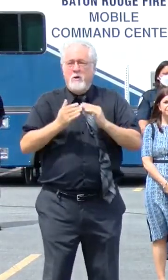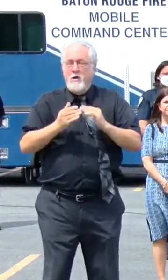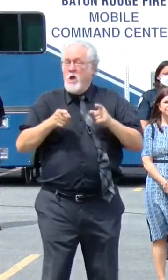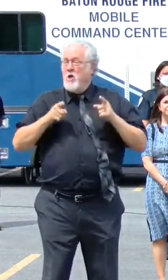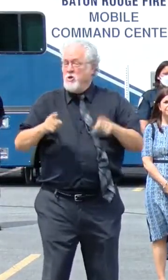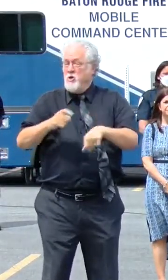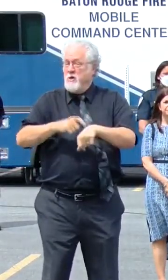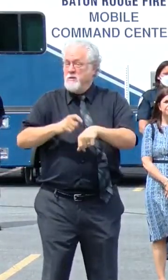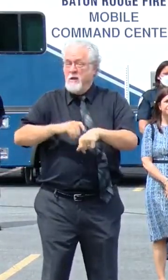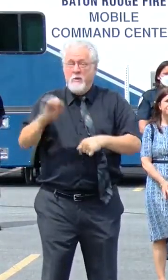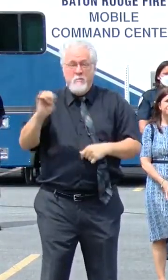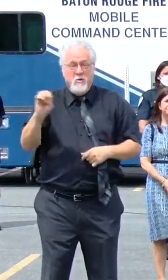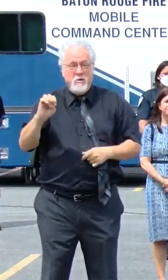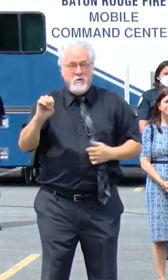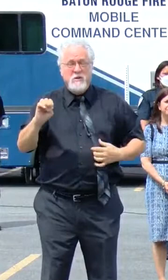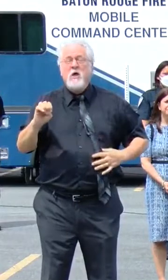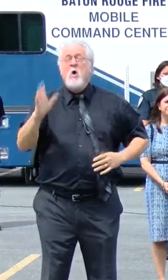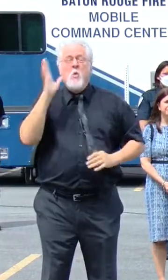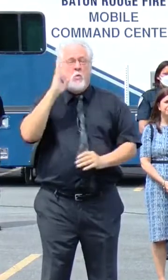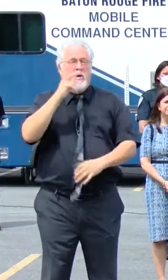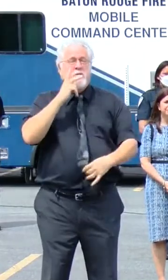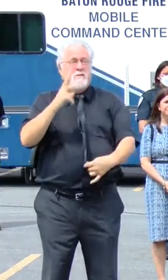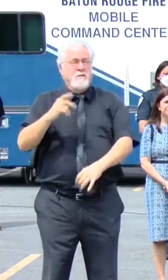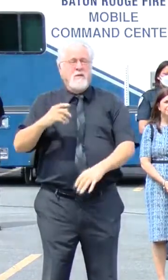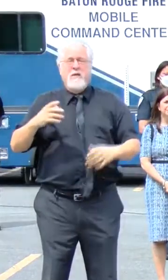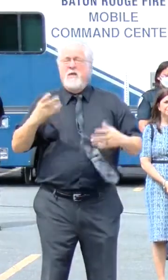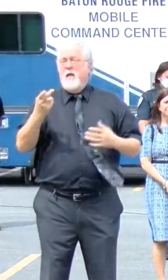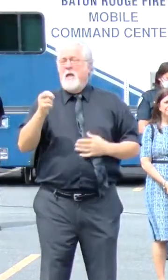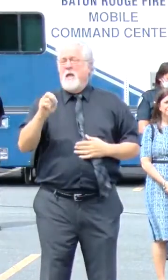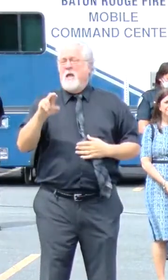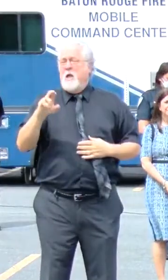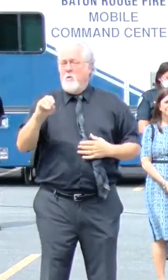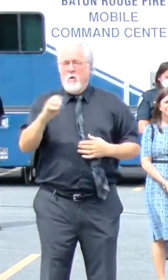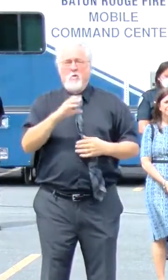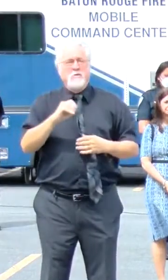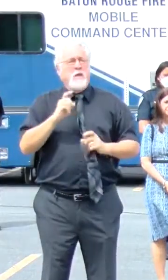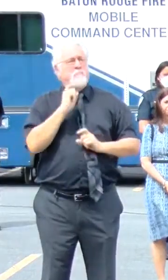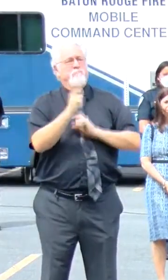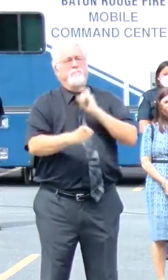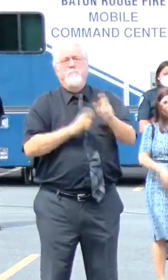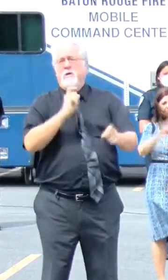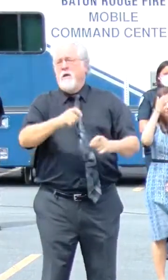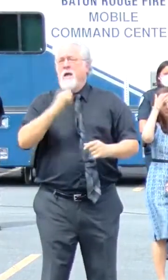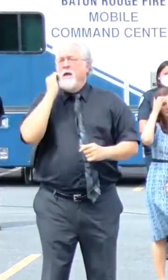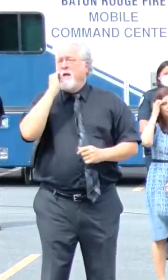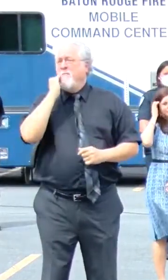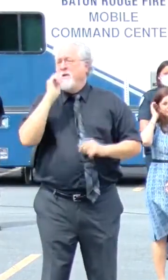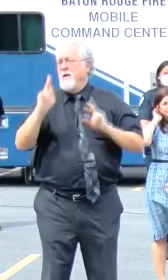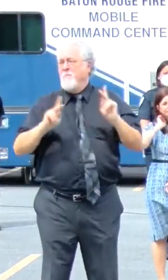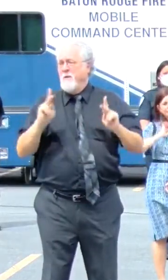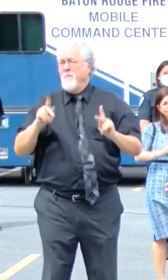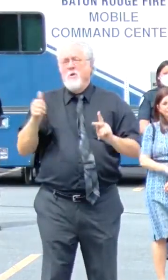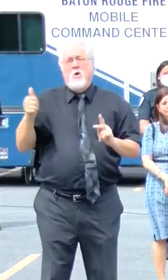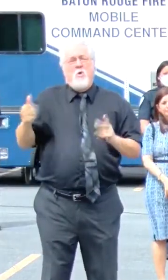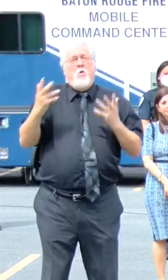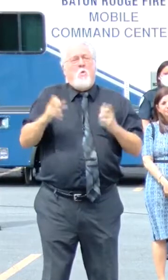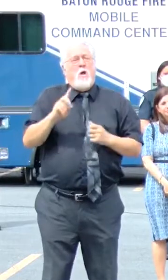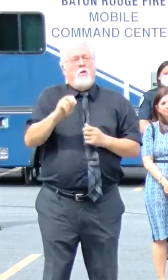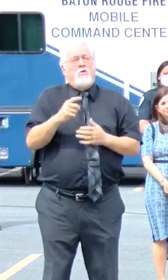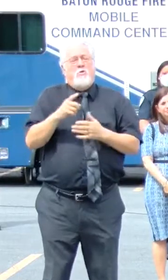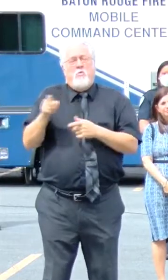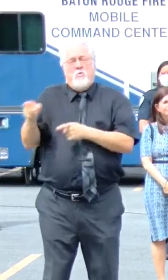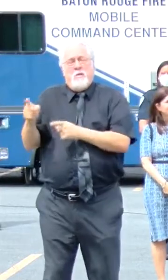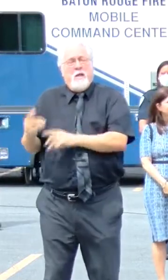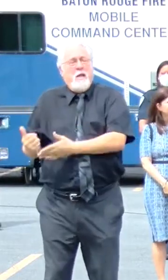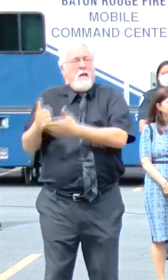emergencies in our country, you will see heroism and acts of charity by everyday citizens who want to do what they